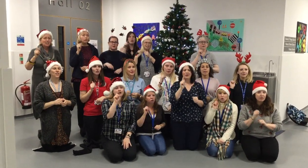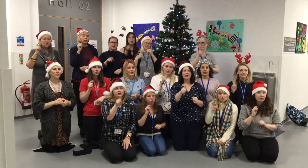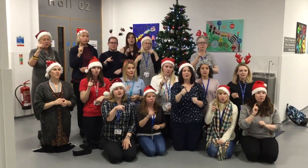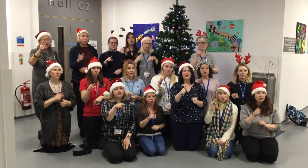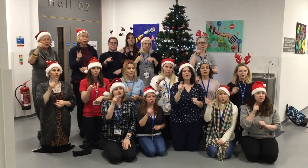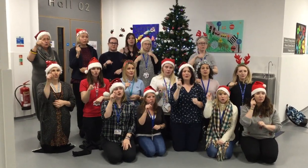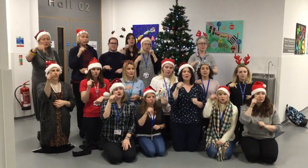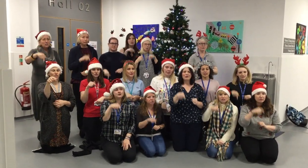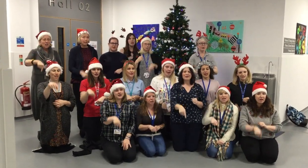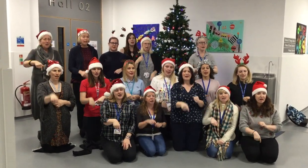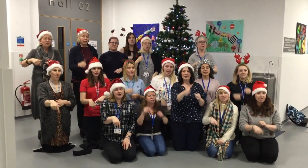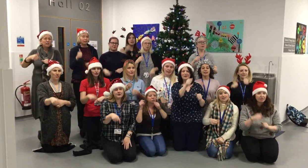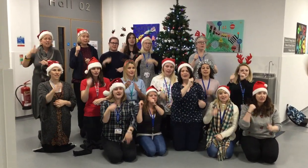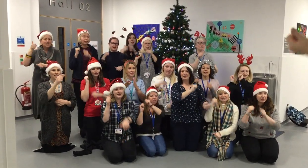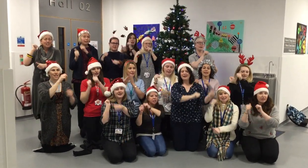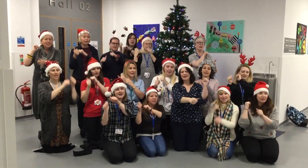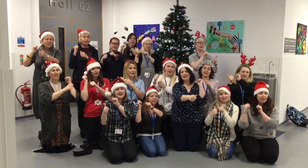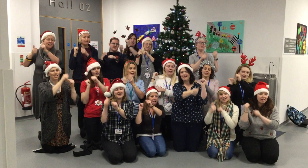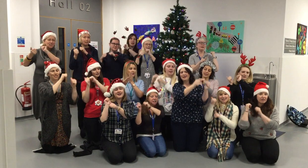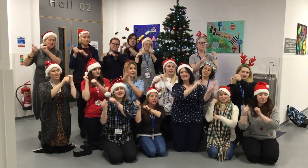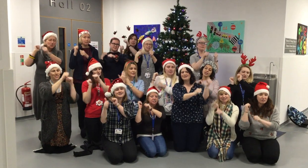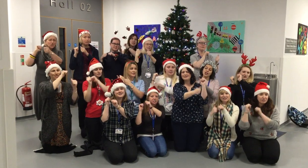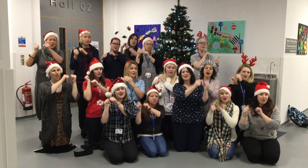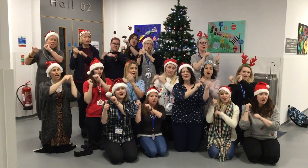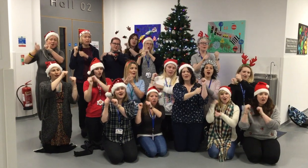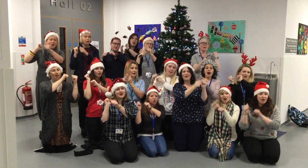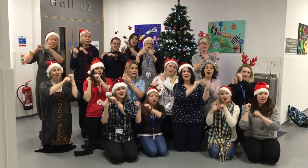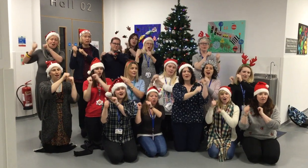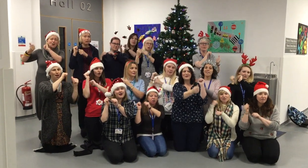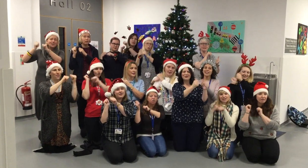You'll go down in history